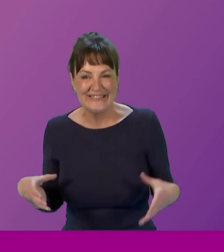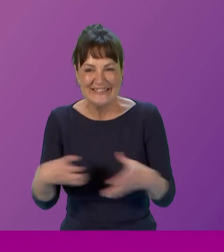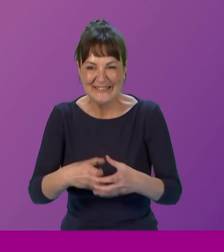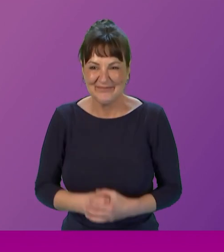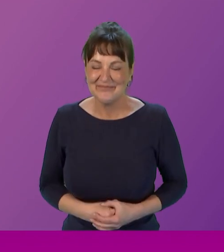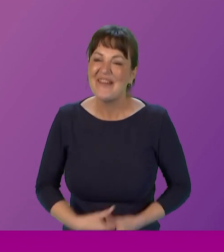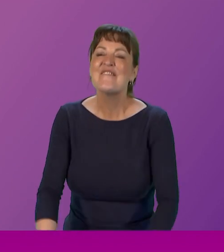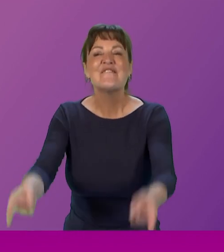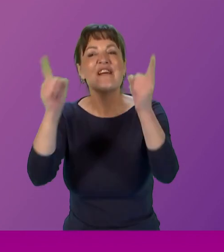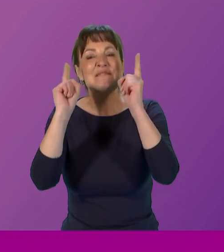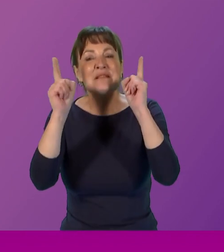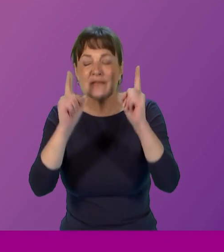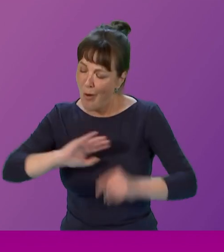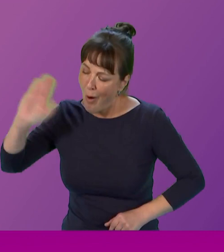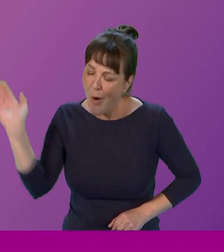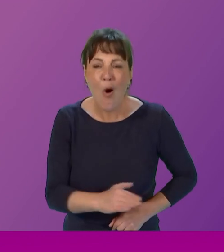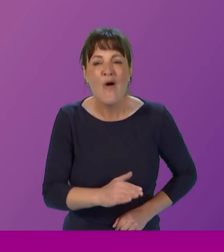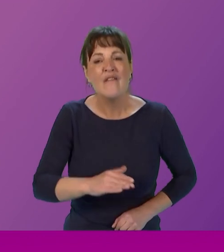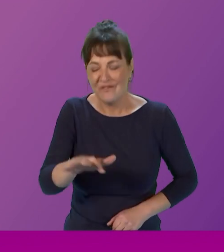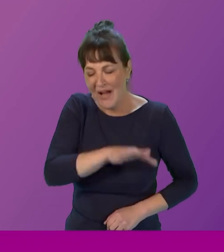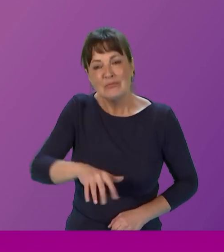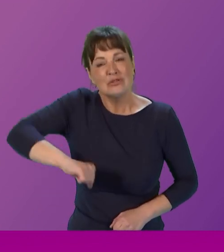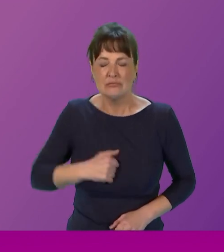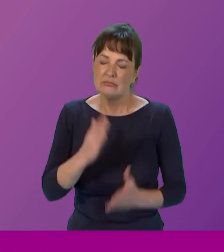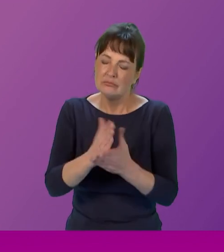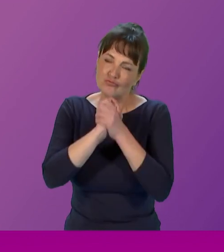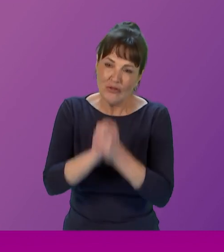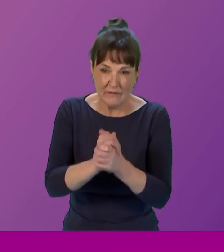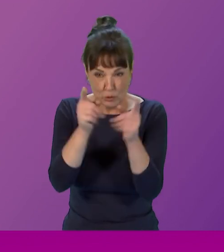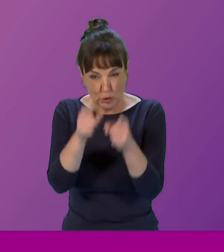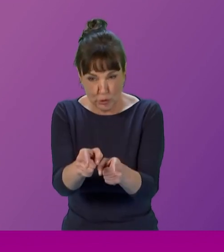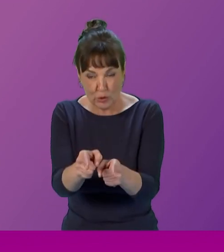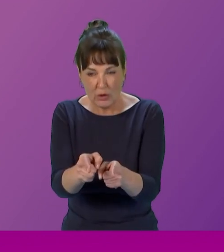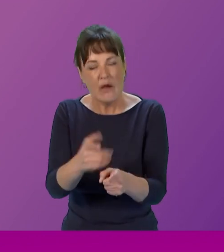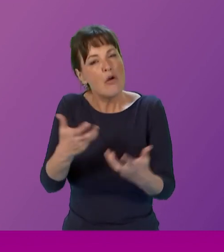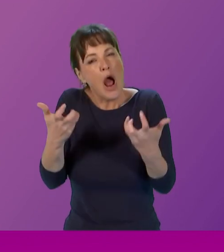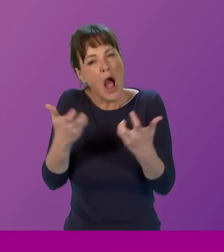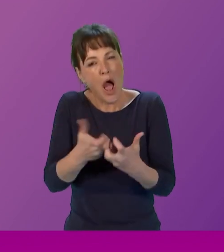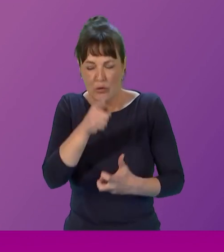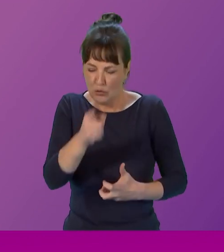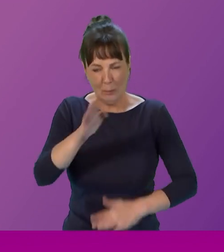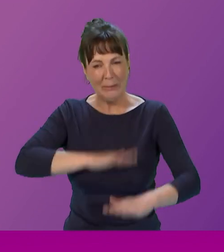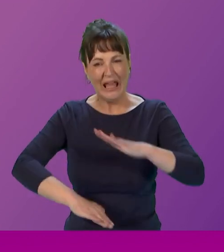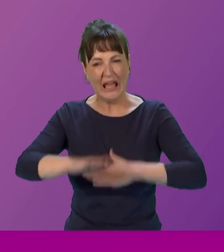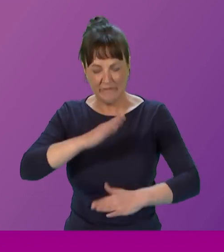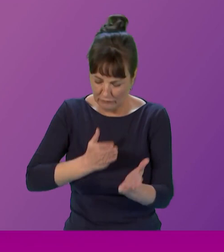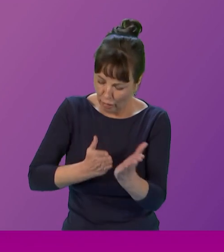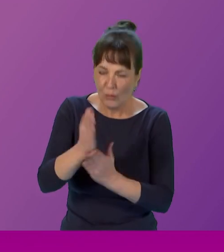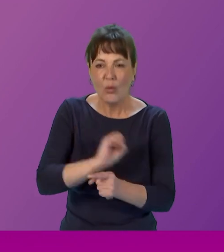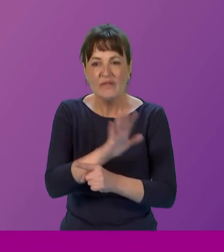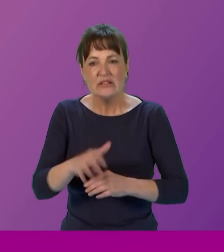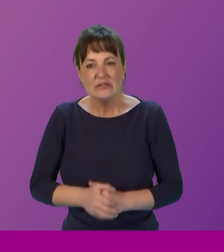First Minister of the Citigo family in Scotland is grateful to you for the manner in which you led us through COVID.